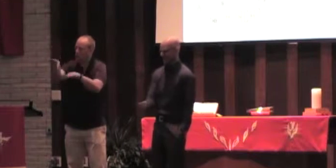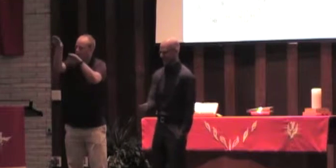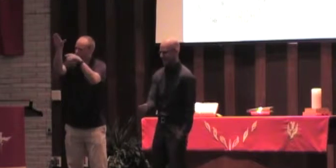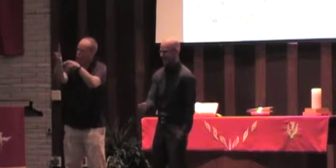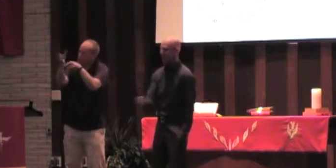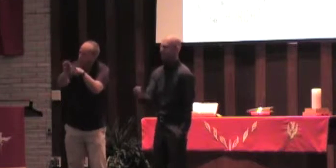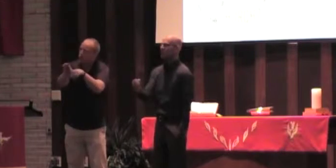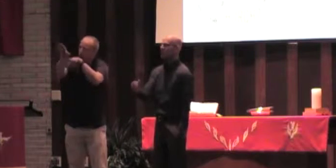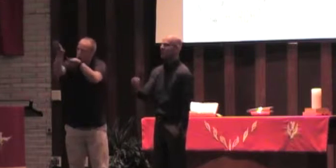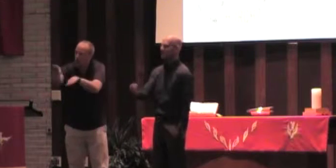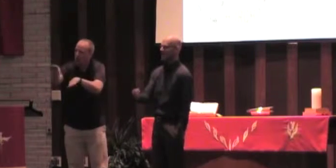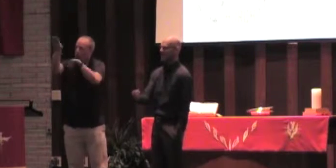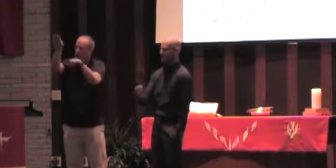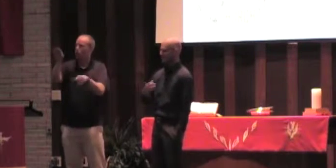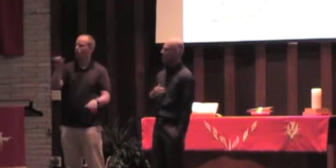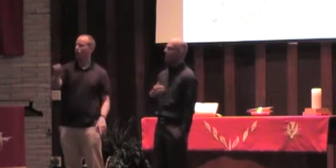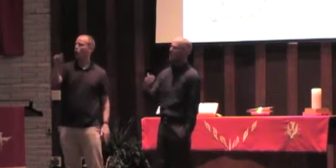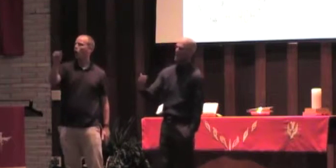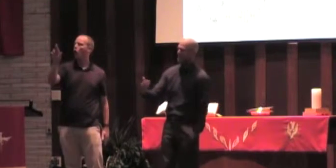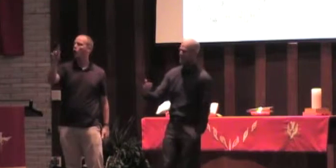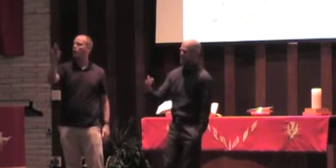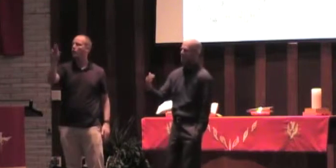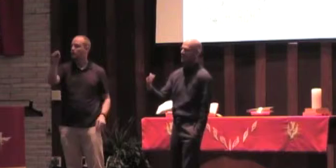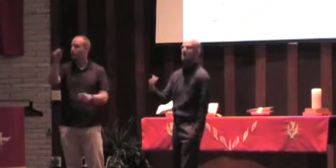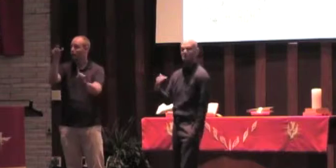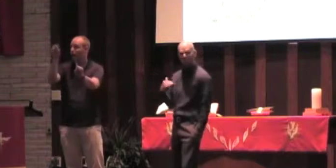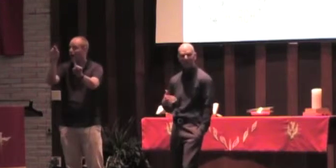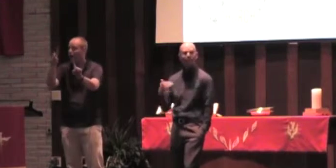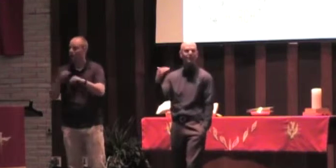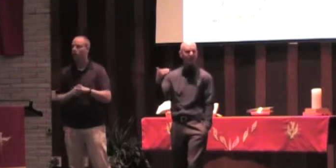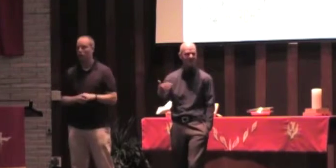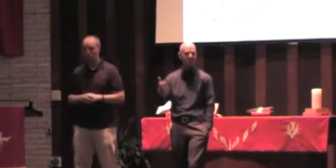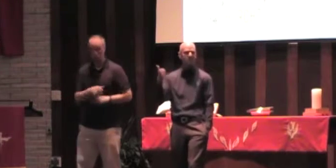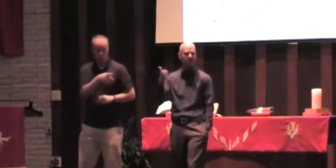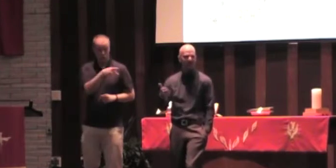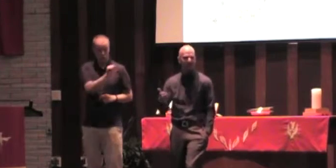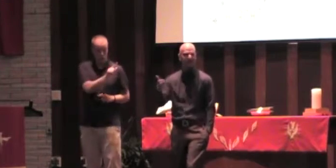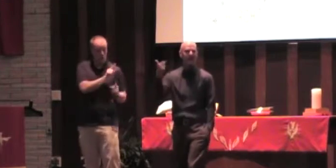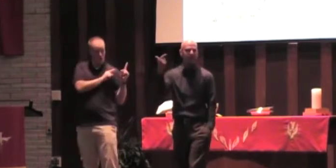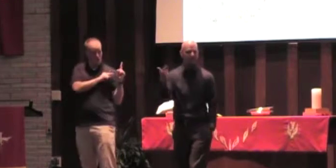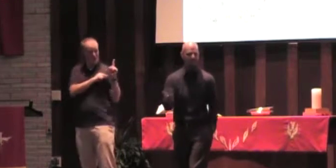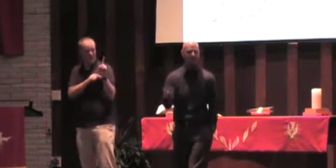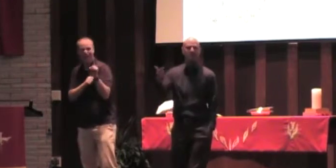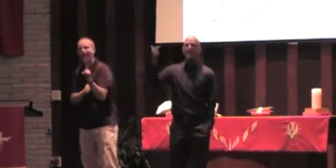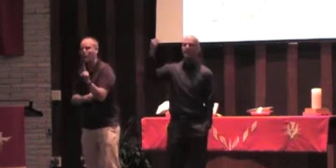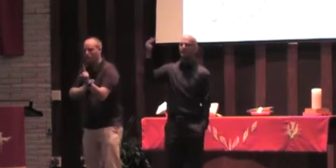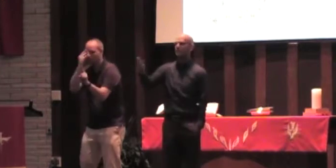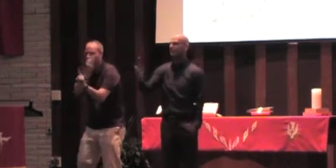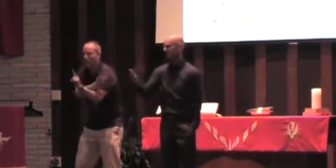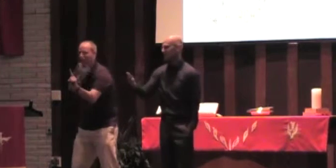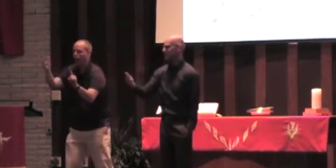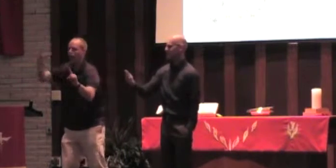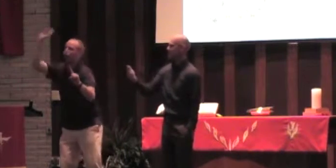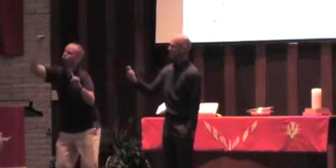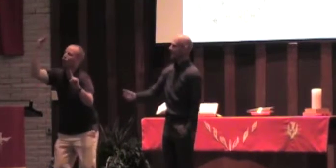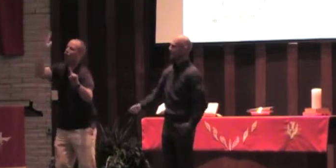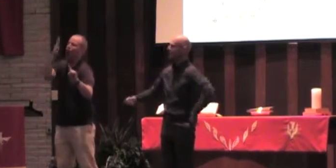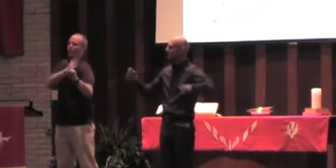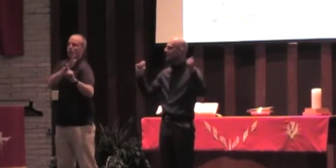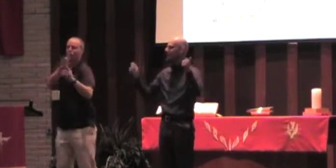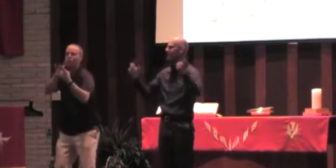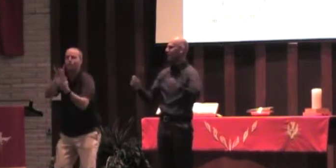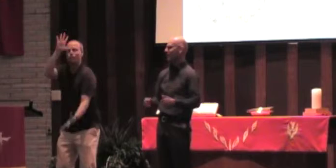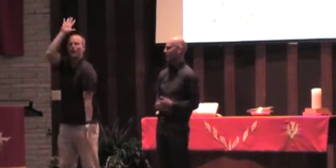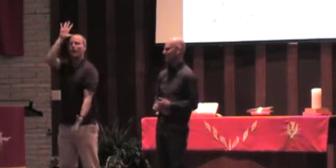god. And what are they chanting when Paul comes to bring this beautiful message of grace, of freedom, of liberation? They're